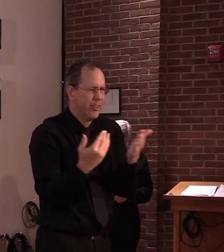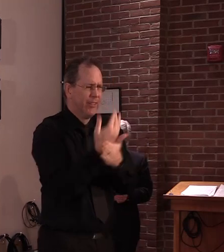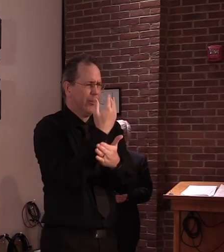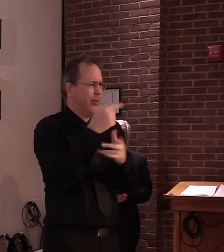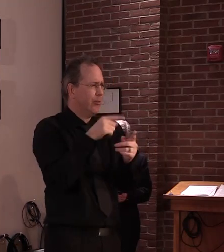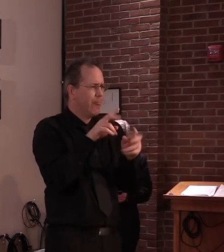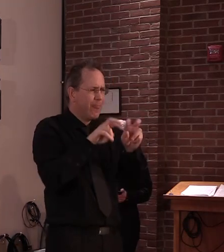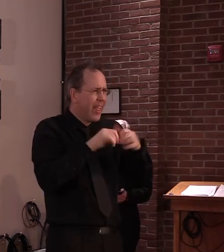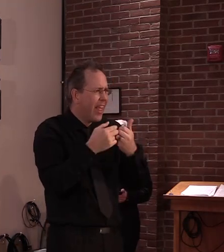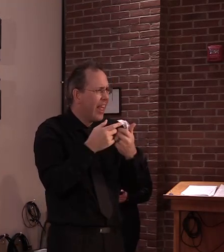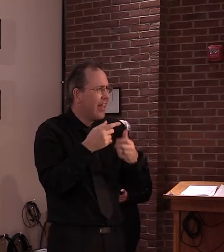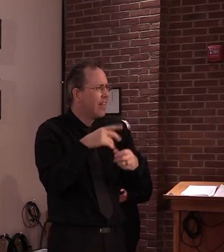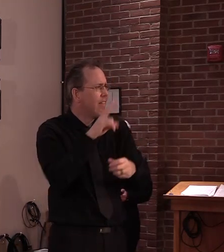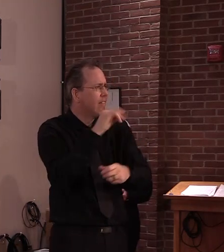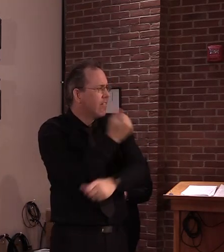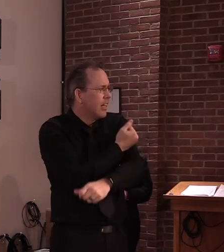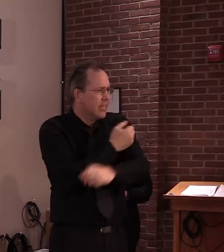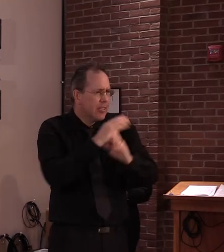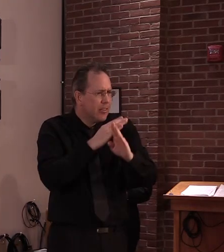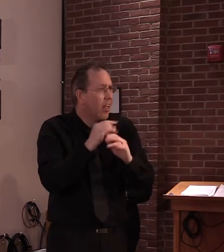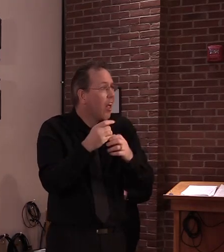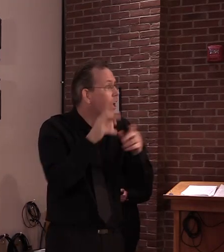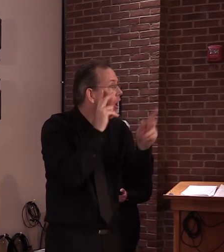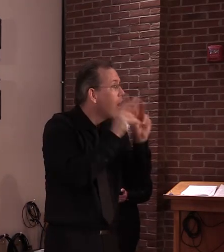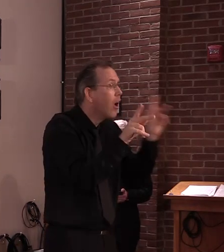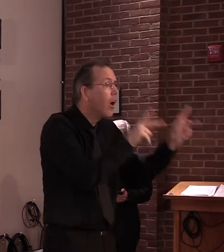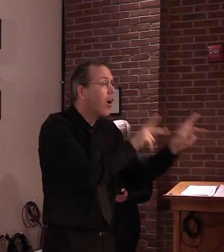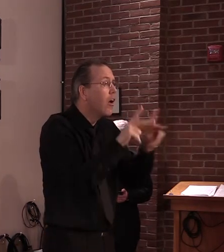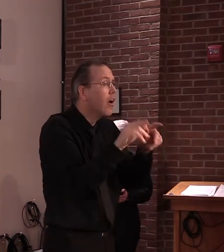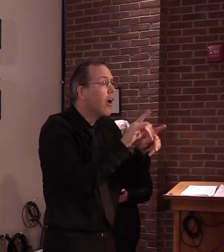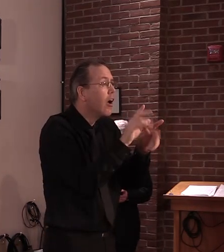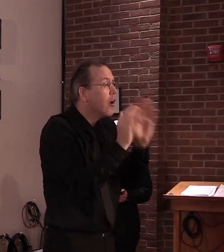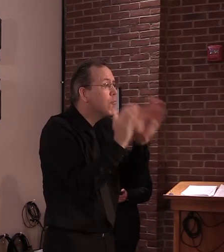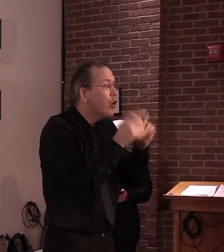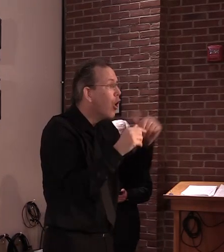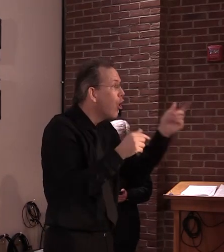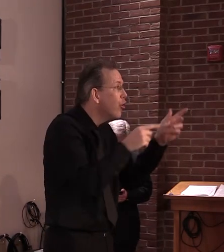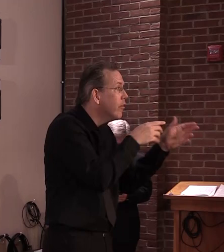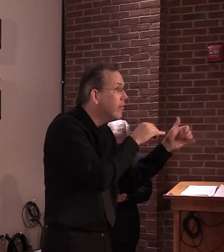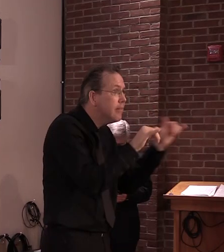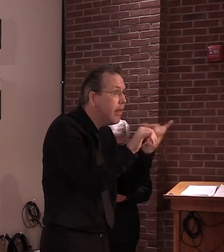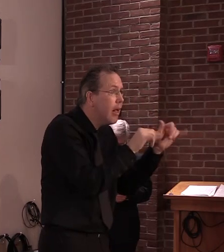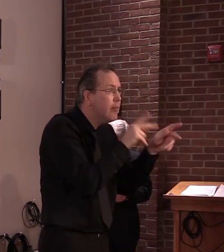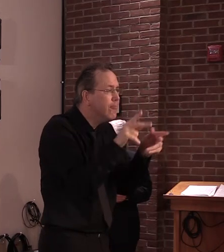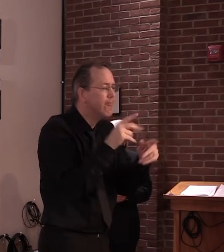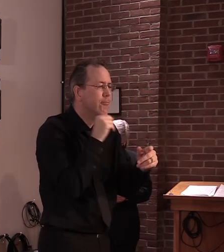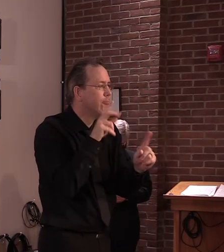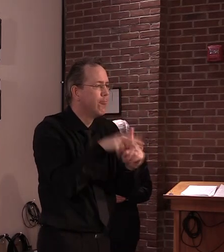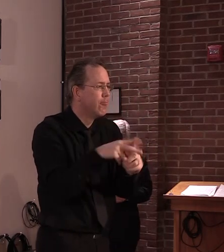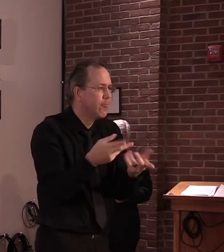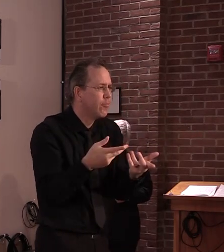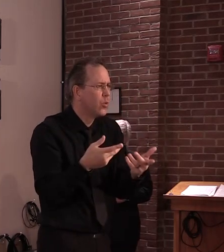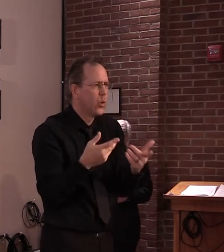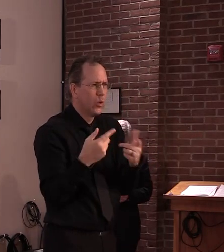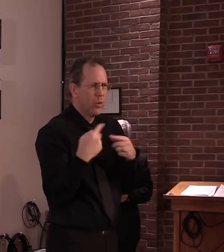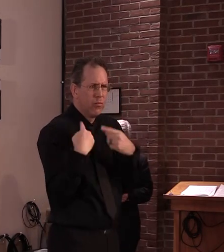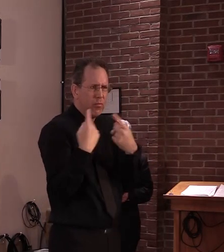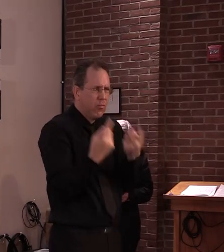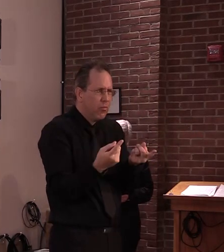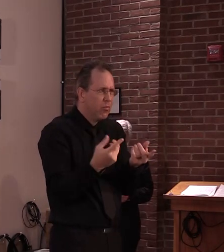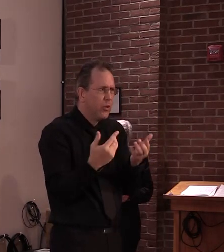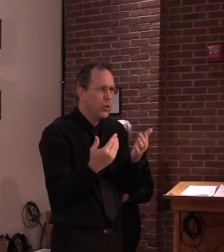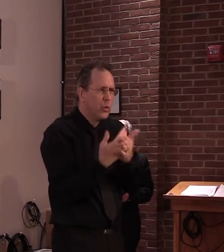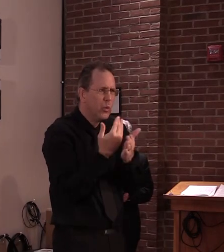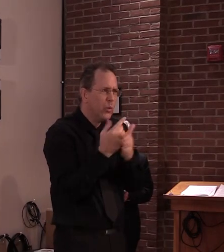conclusion is correct. HIV has been around a long, long time, and we do not have a vaccine to offer anybody